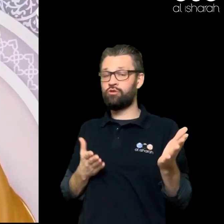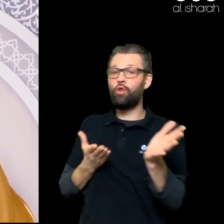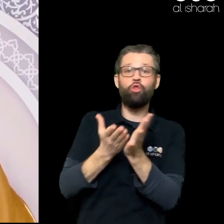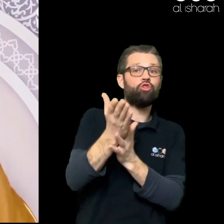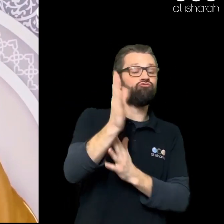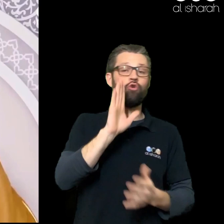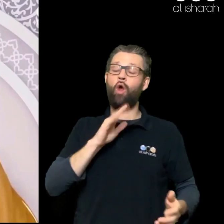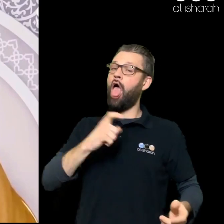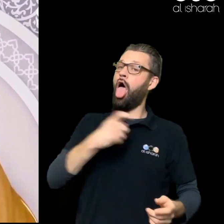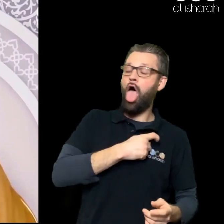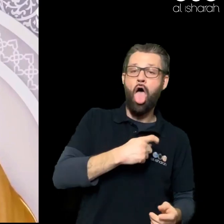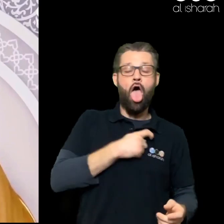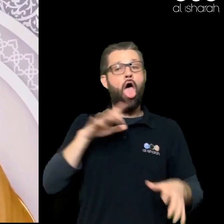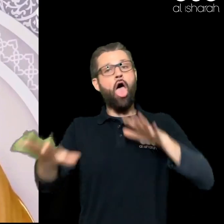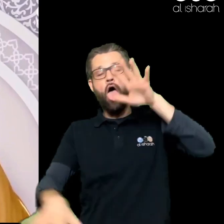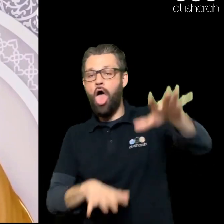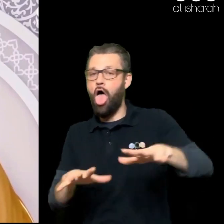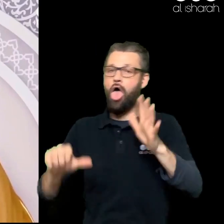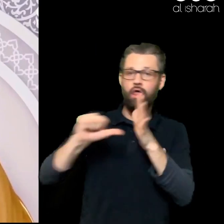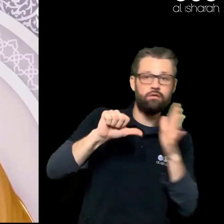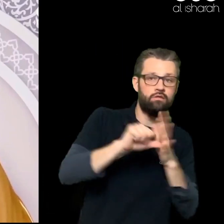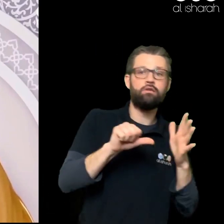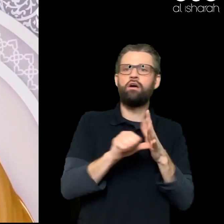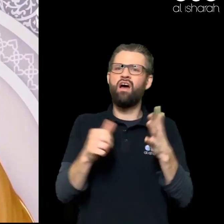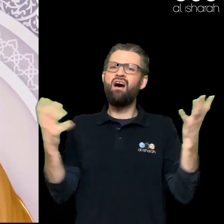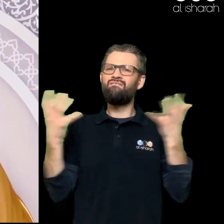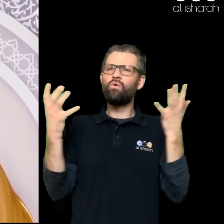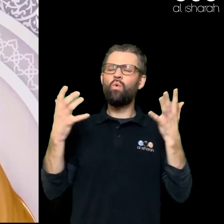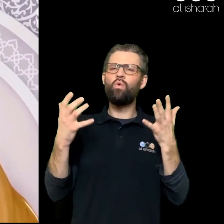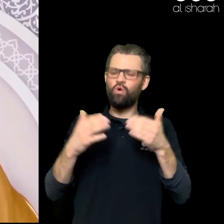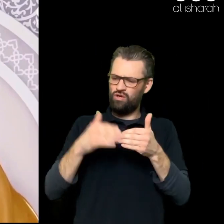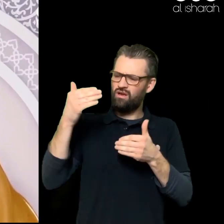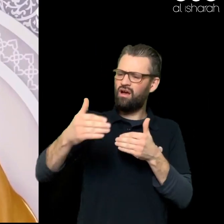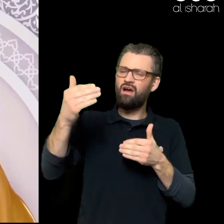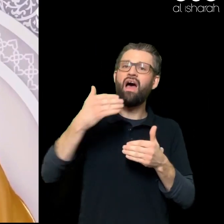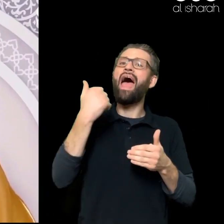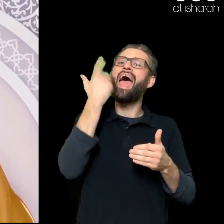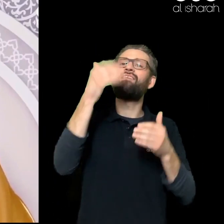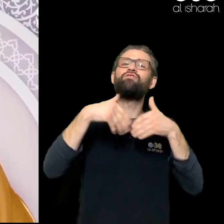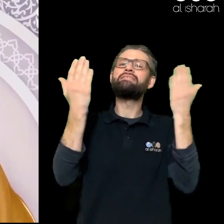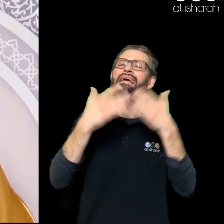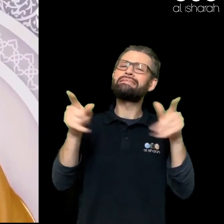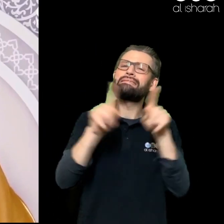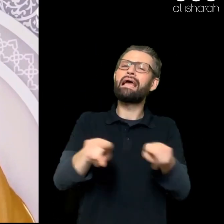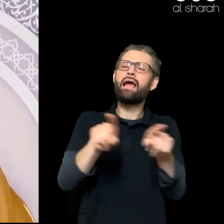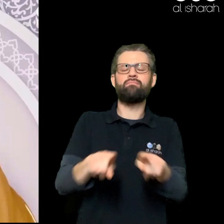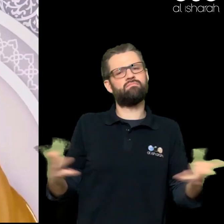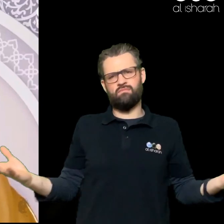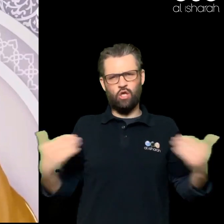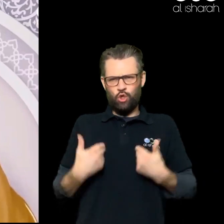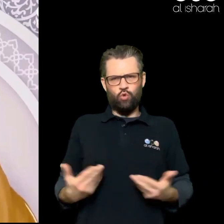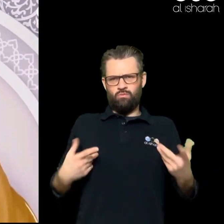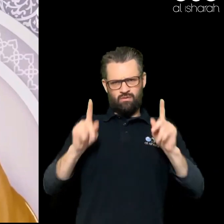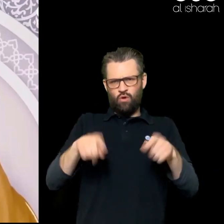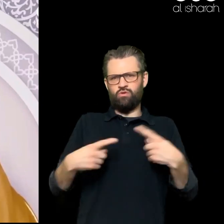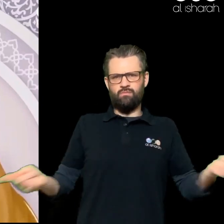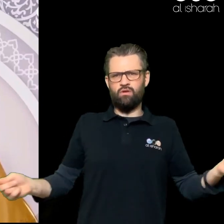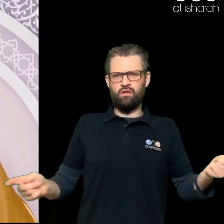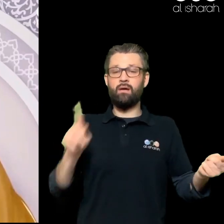days Will not be the same We are just Human beings But What we are talking About is Ways of remedying It And I've given you